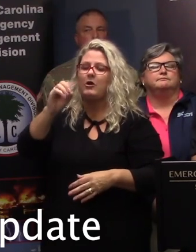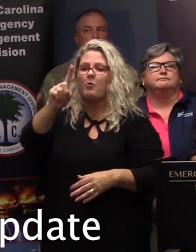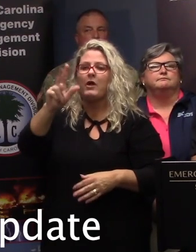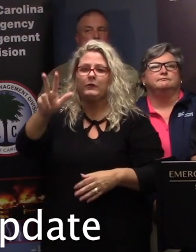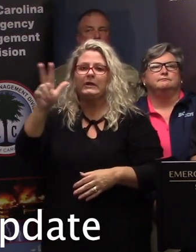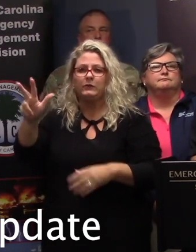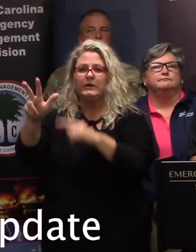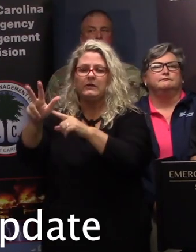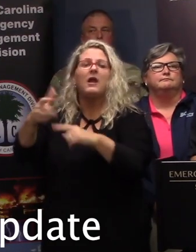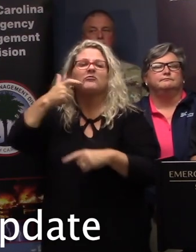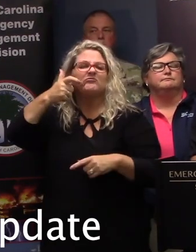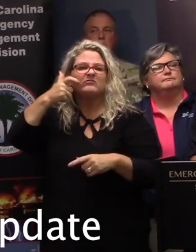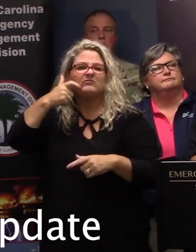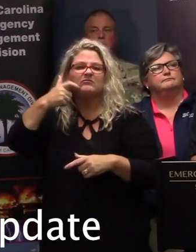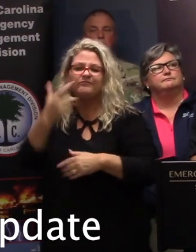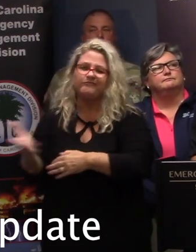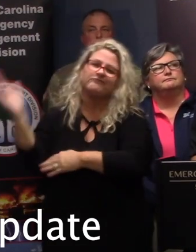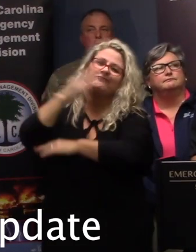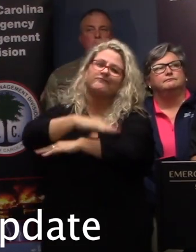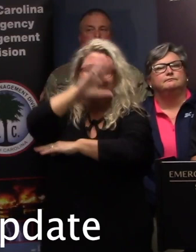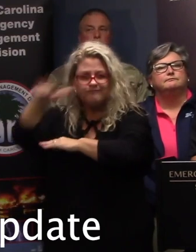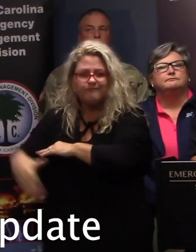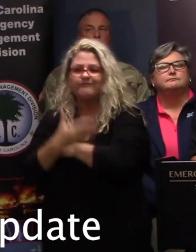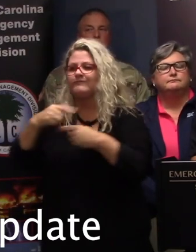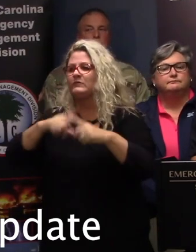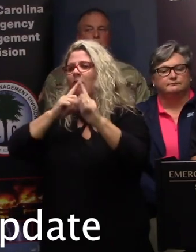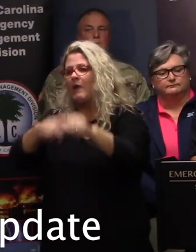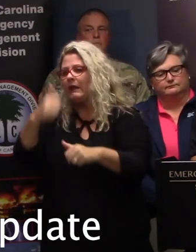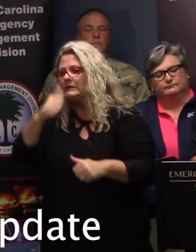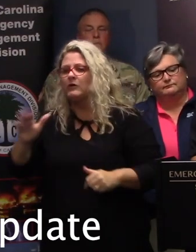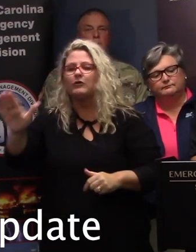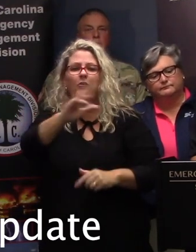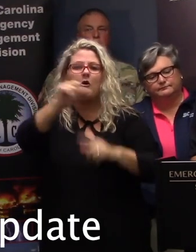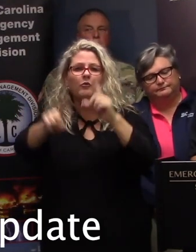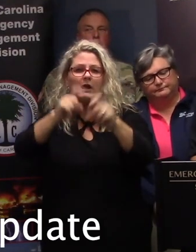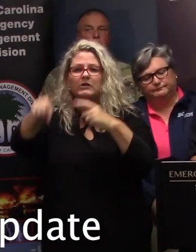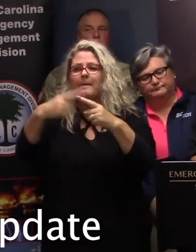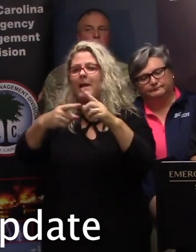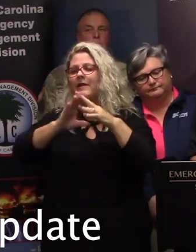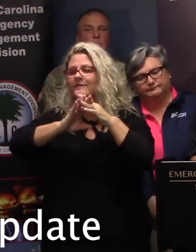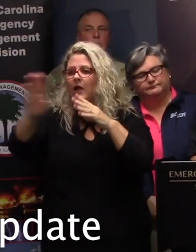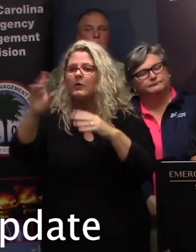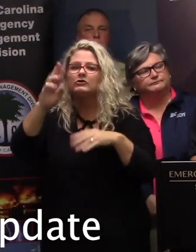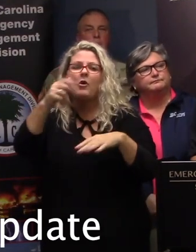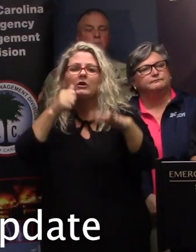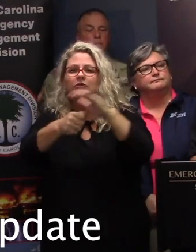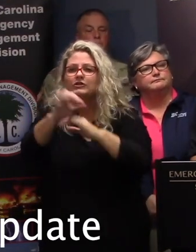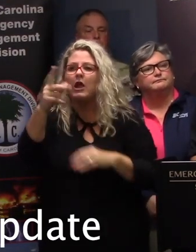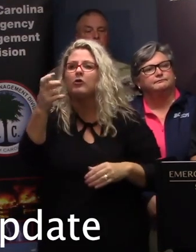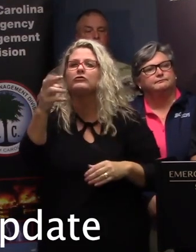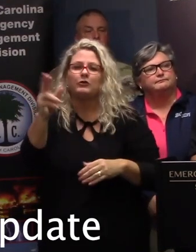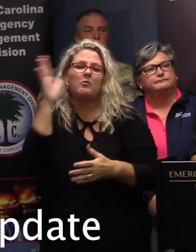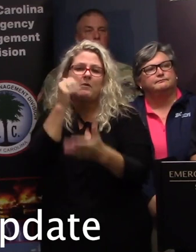we'll have operators 24 hours a day answer any evacuation or sheltering issues or anything else that you might have a problem with, and they can help you